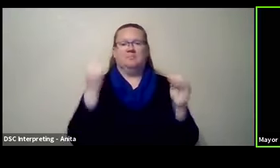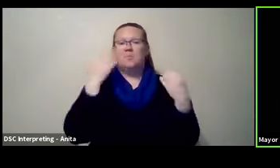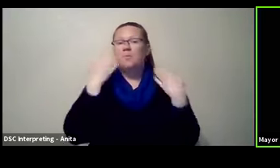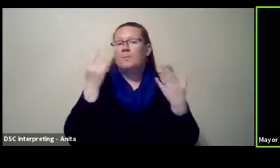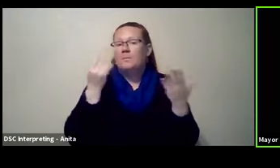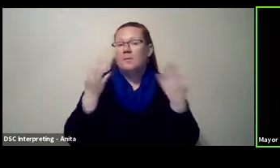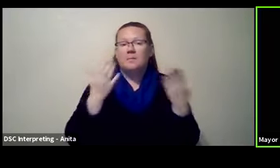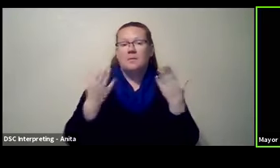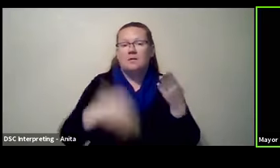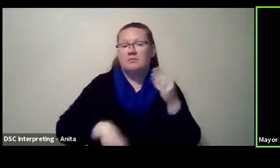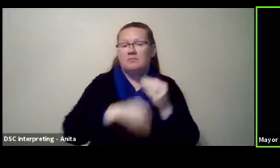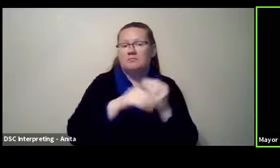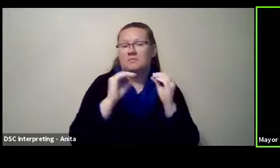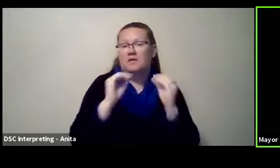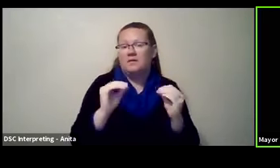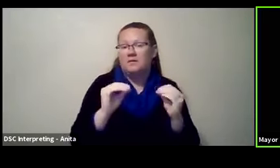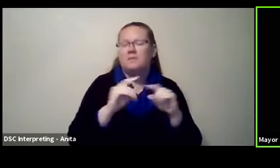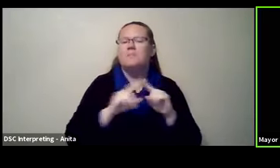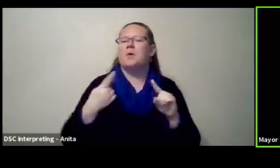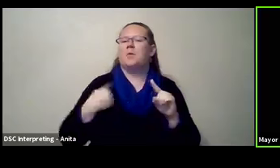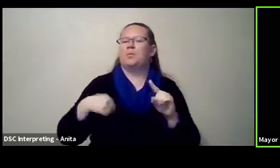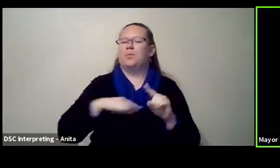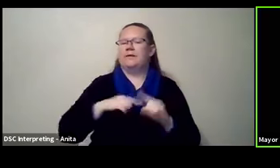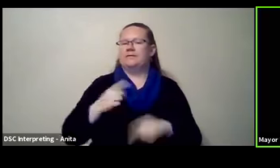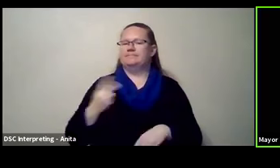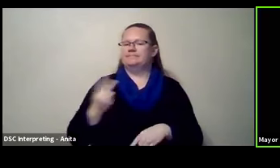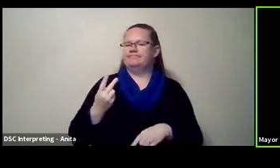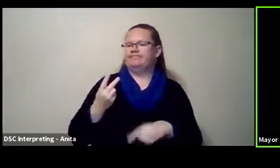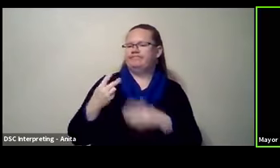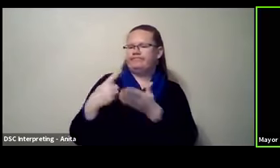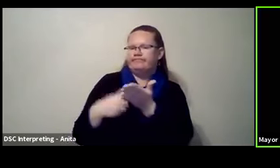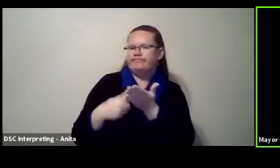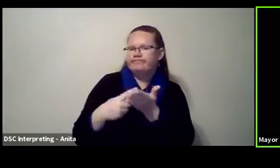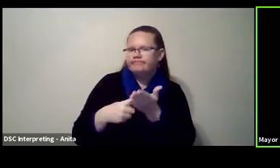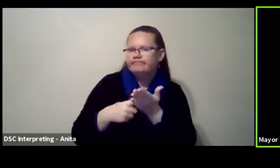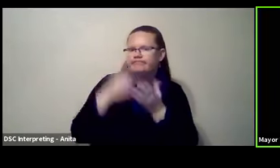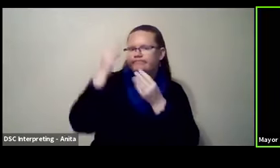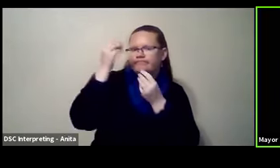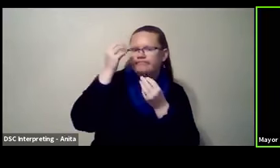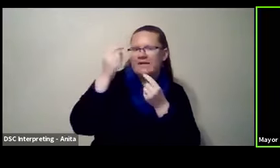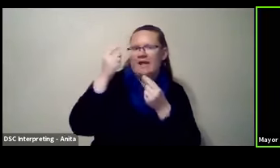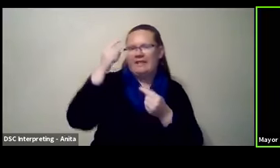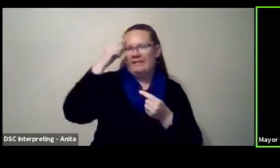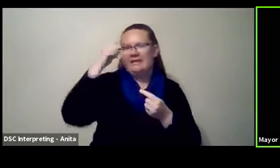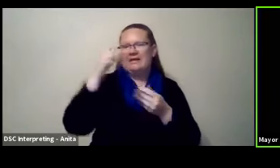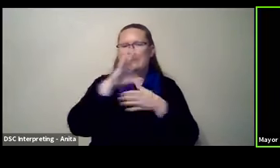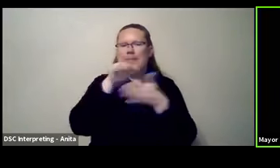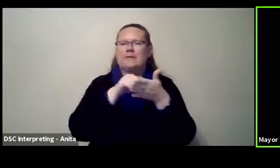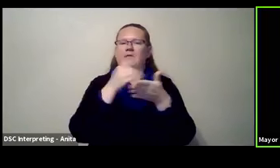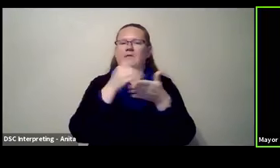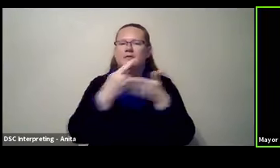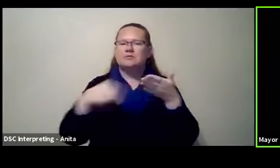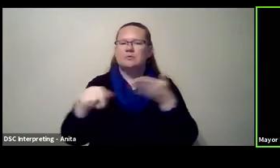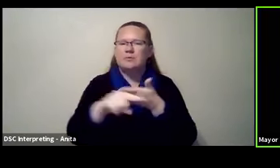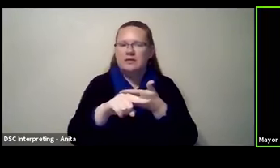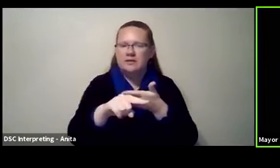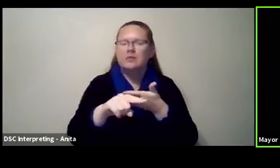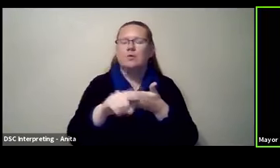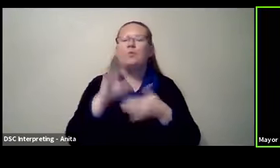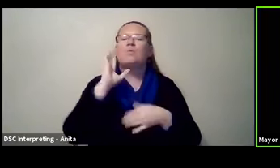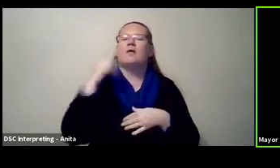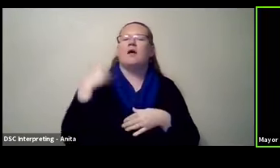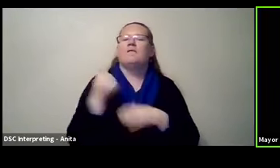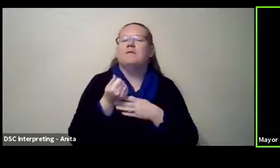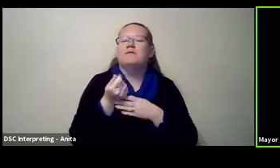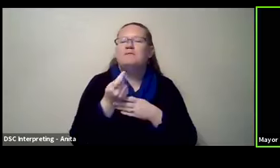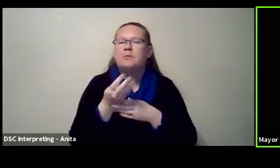any, but it's something that we're talking about. And it's, you know, it's my sense that by mid next week, there may be a, uh, there may be a small handful